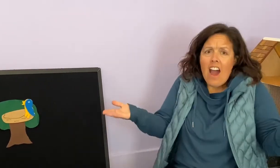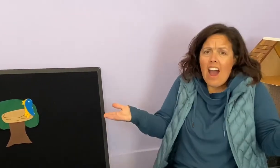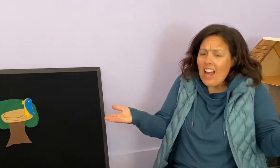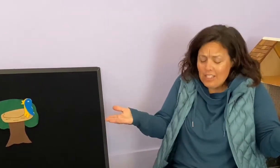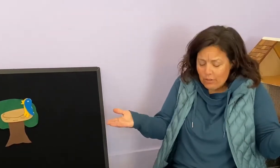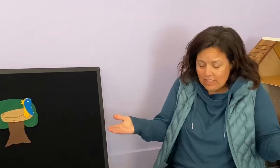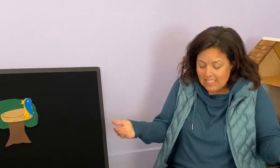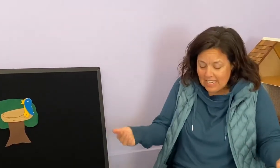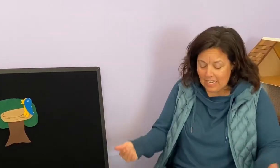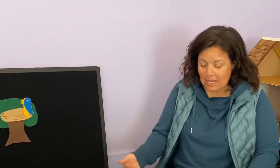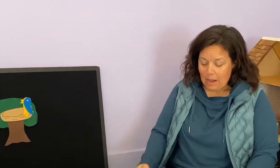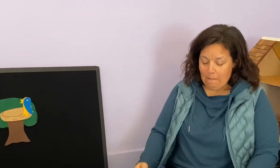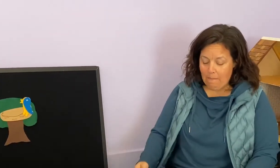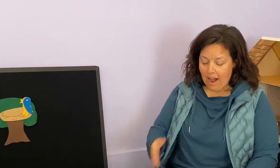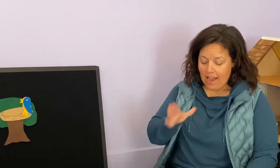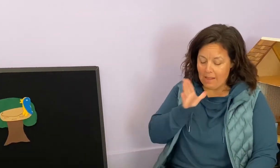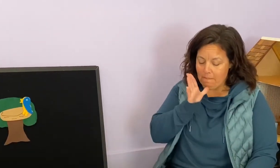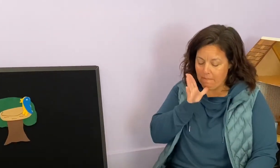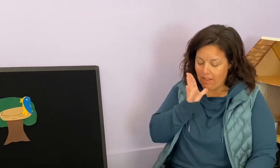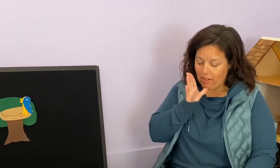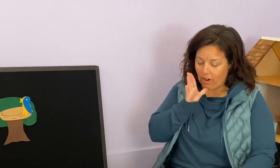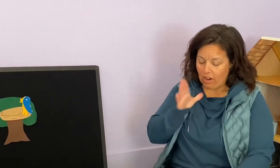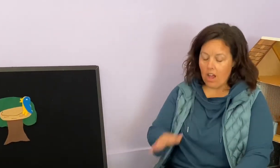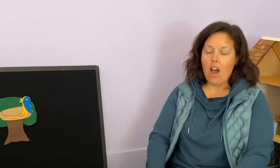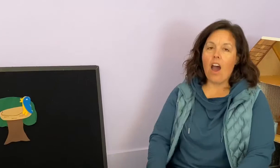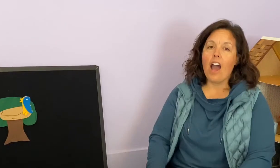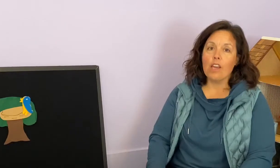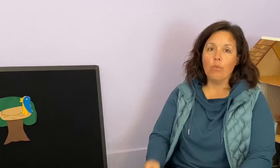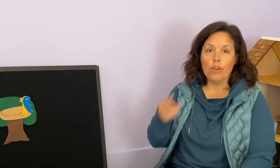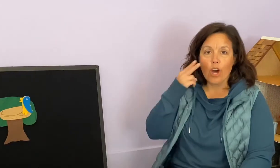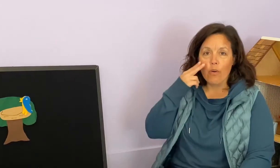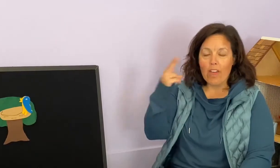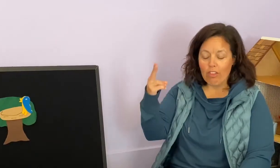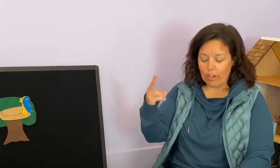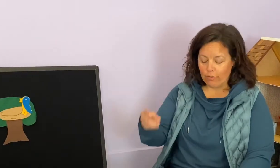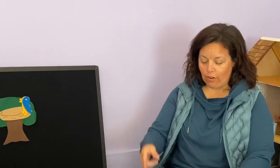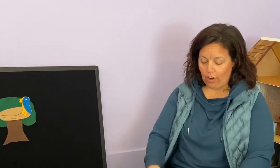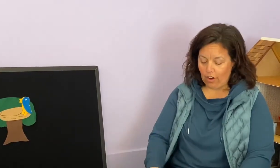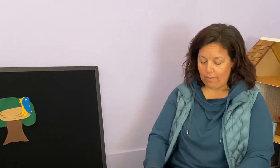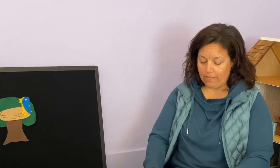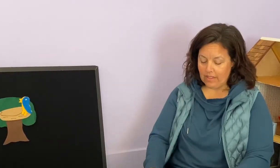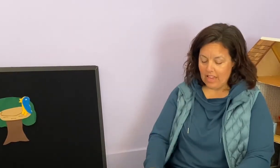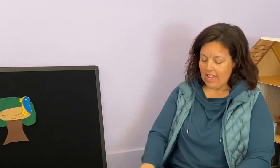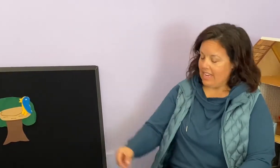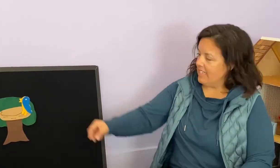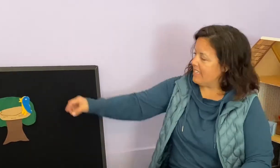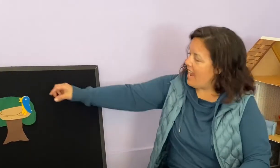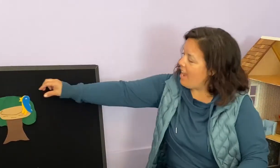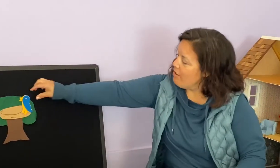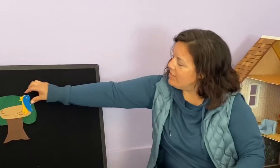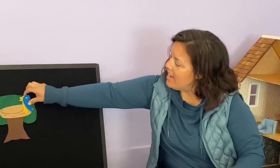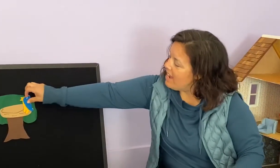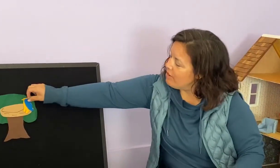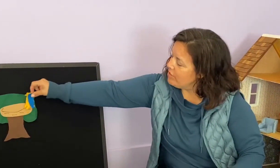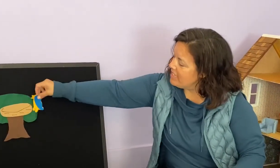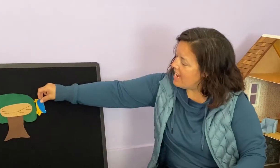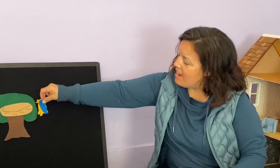I don't see my mother. I will go and look for her. Down, down, down,